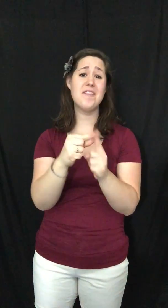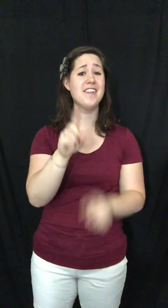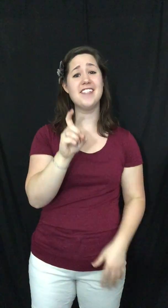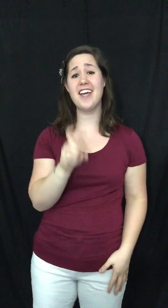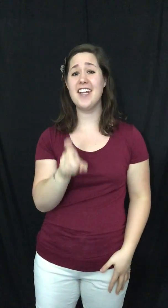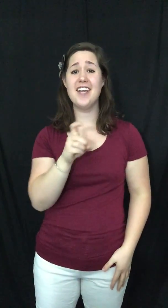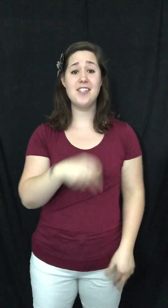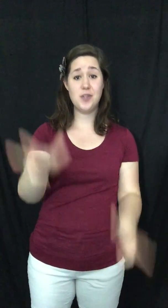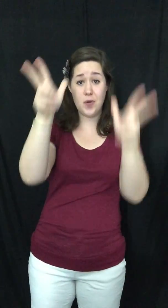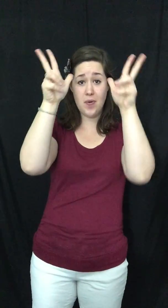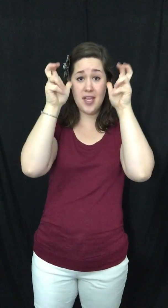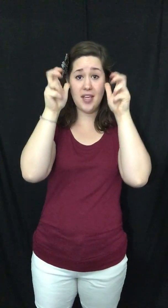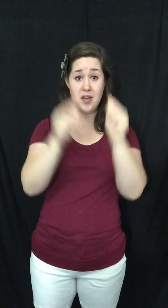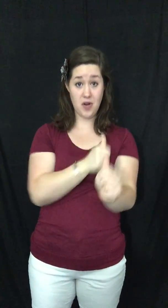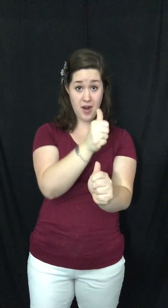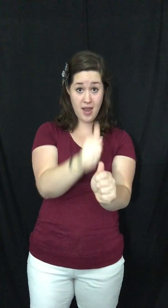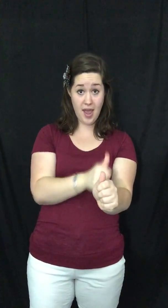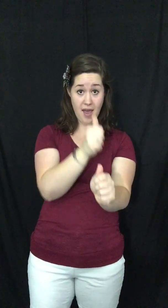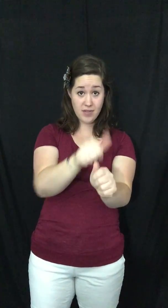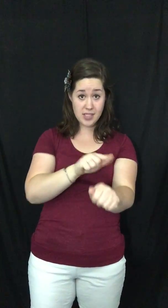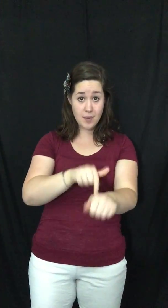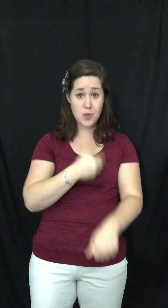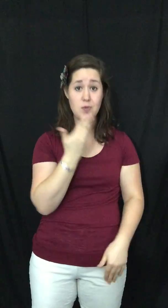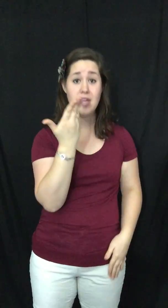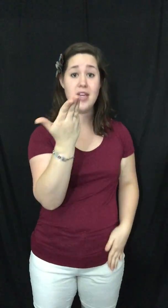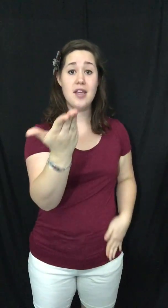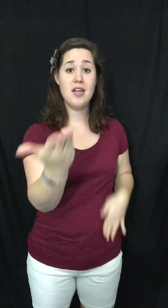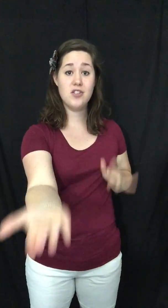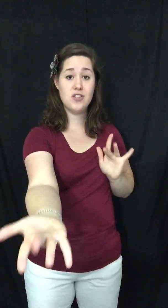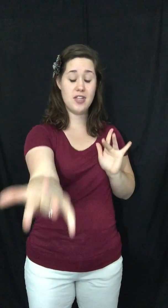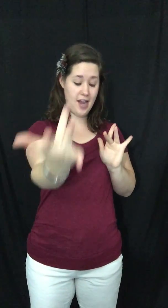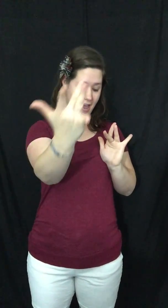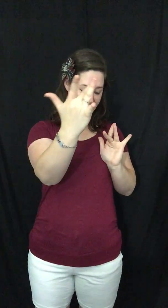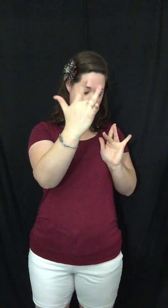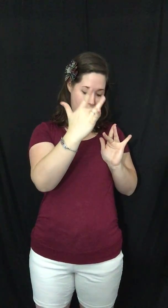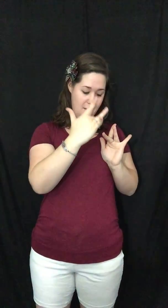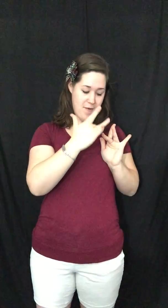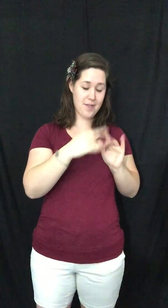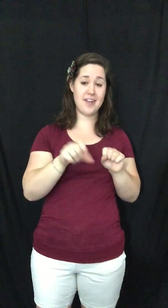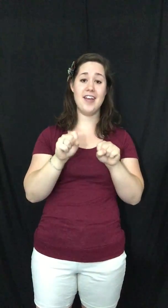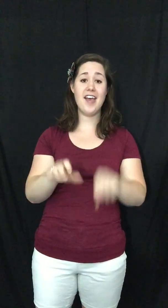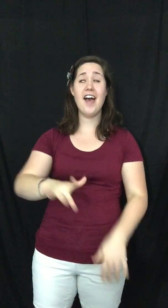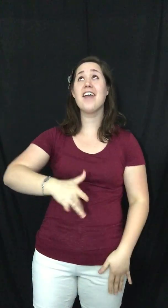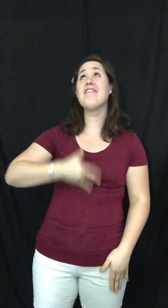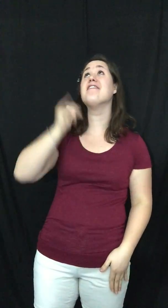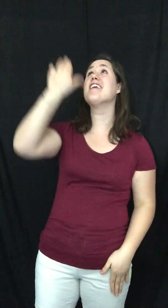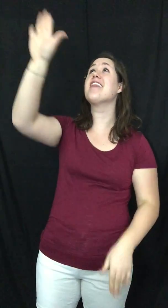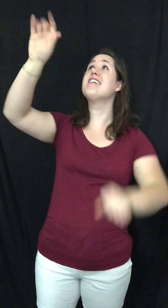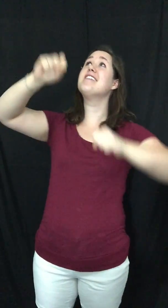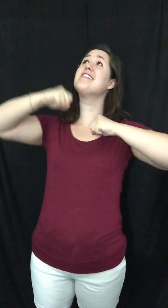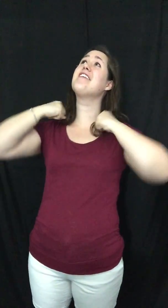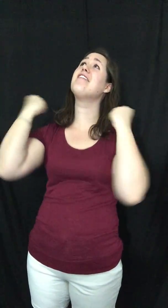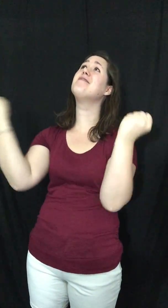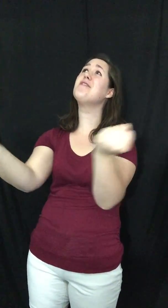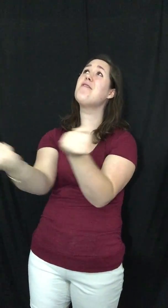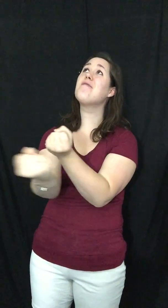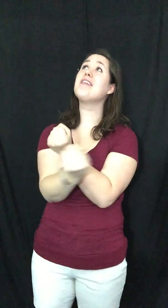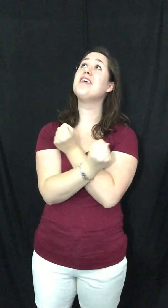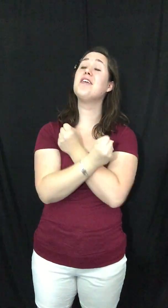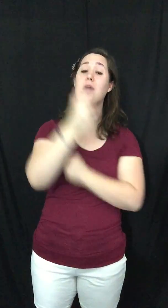words I need to hear Every time you reach out, I can feel this love so near